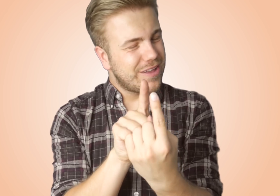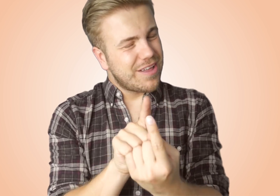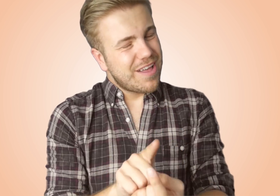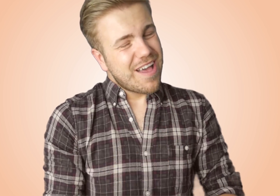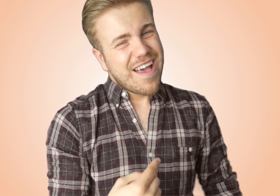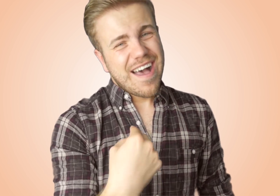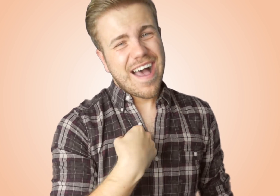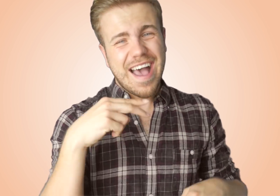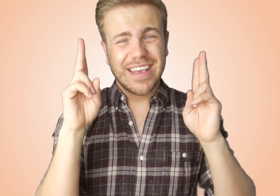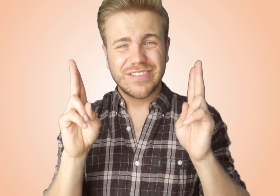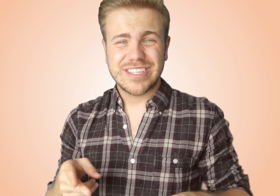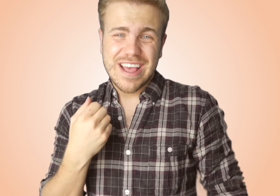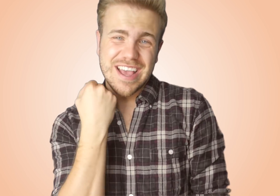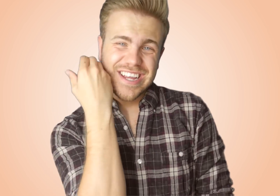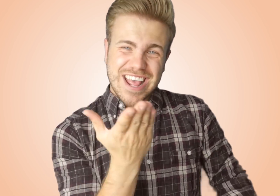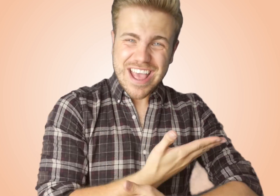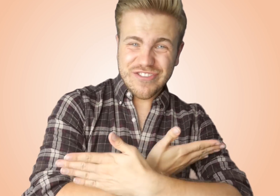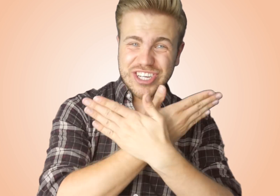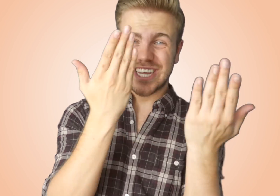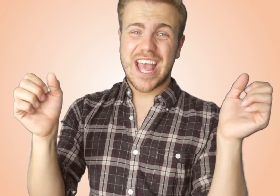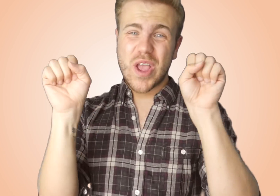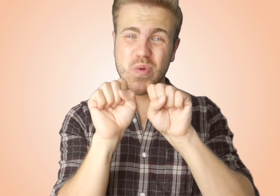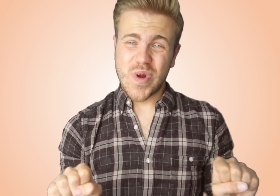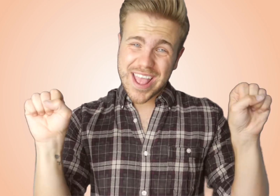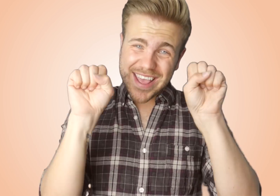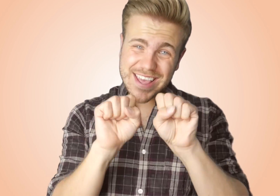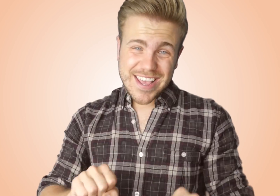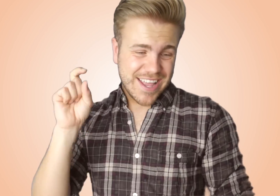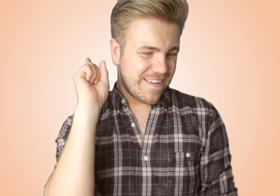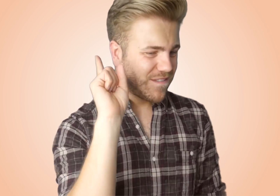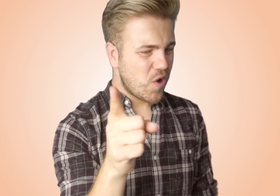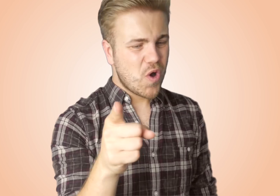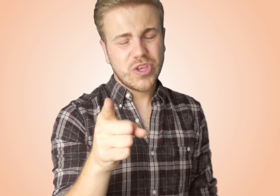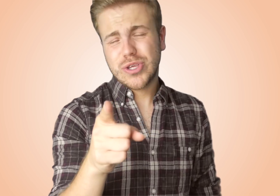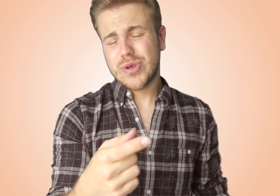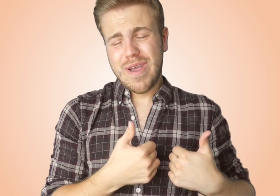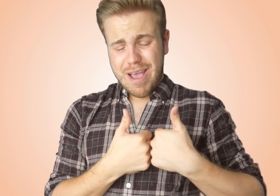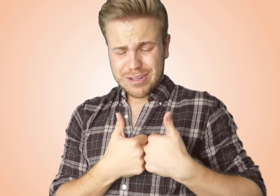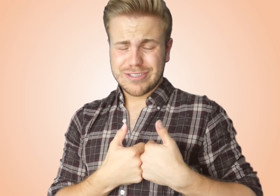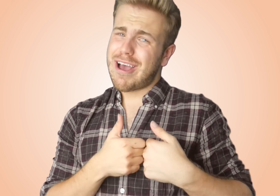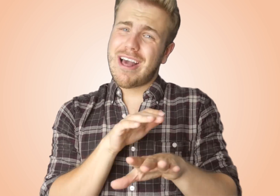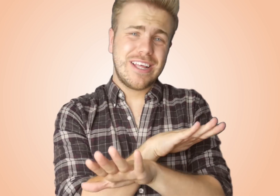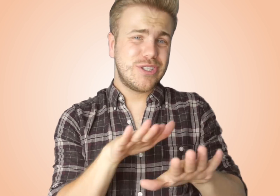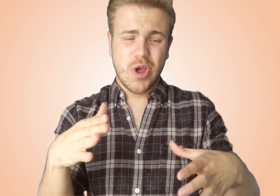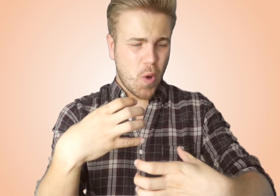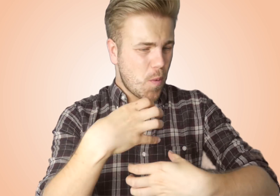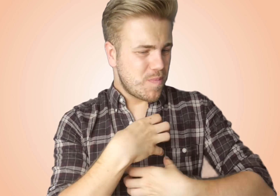I have died everyday waiting for you Darling don't